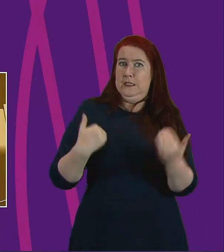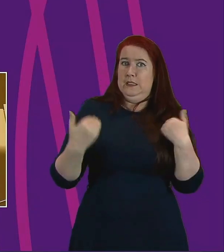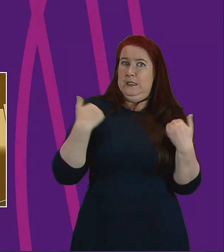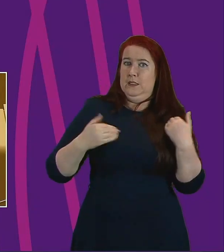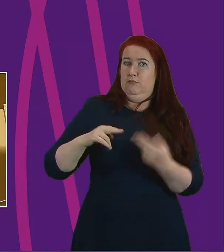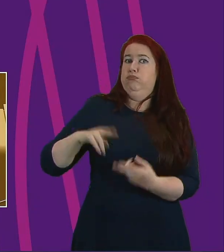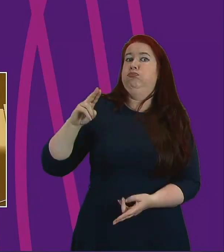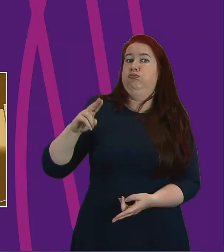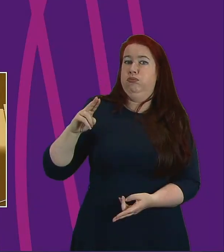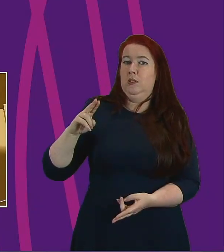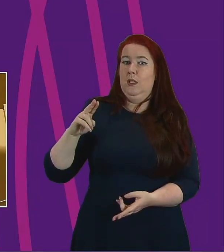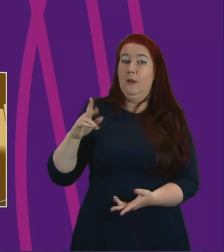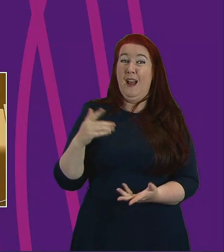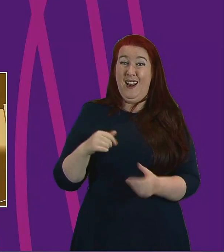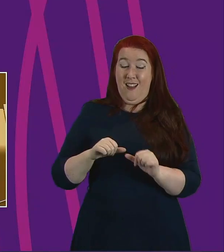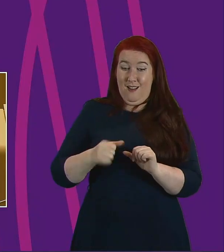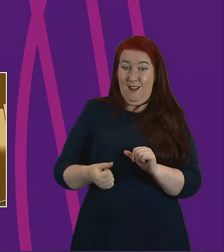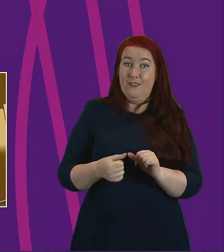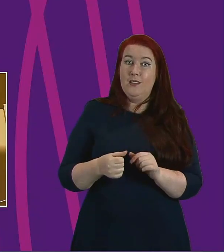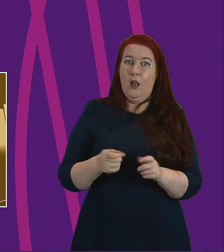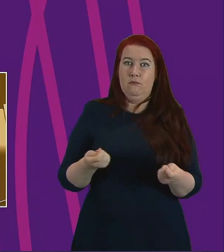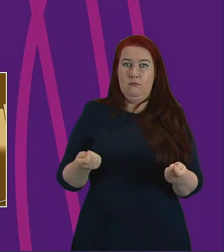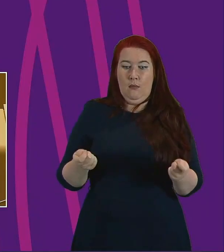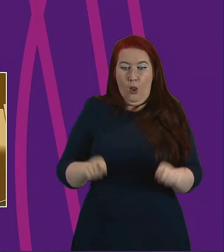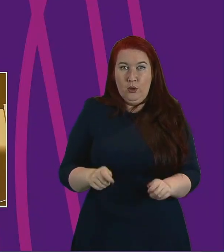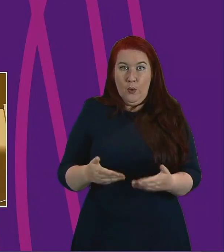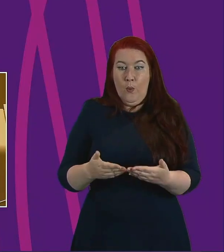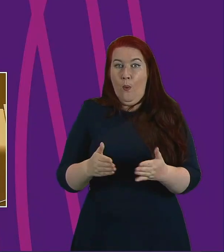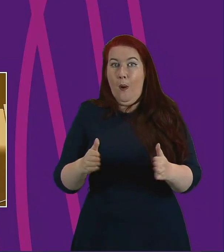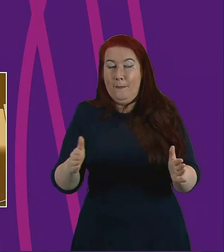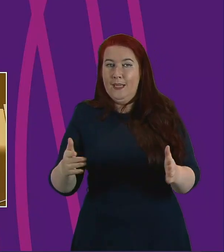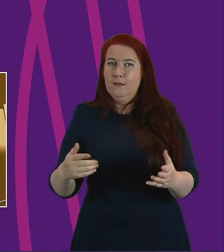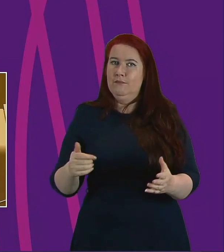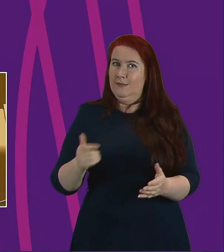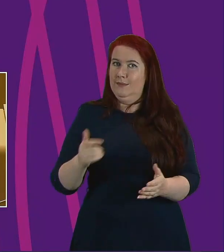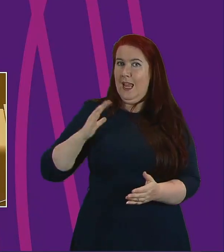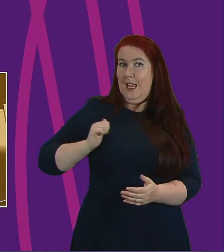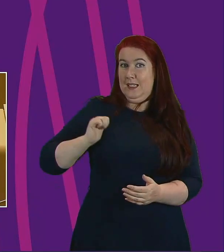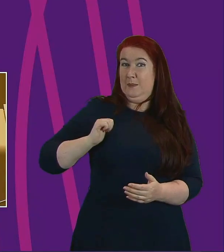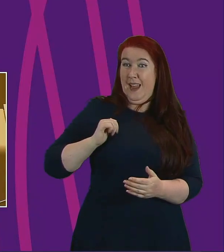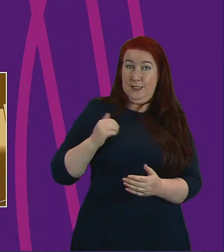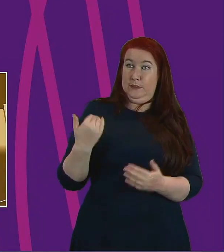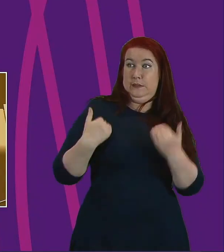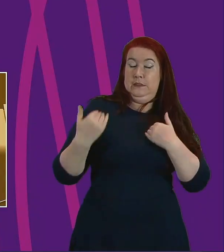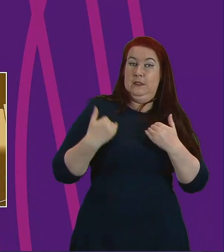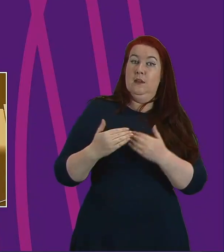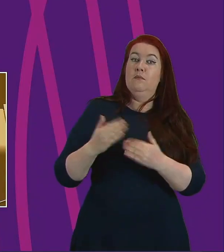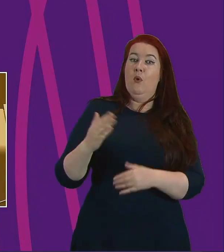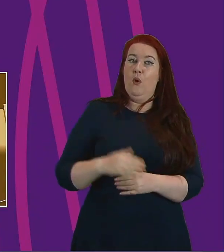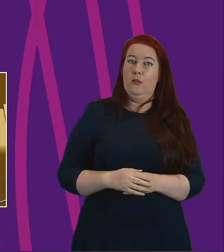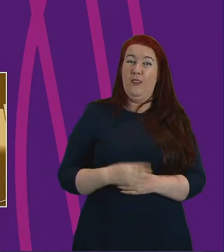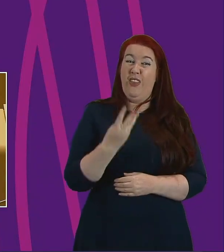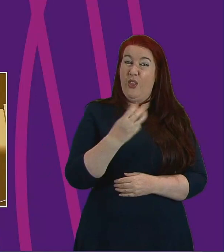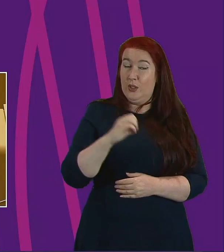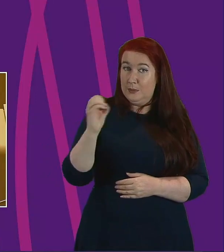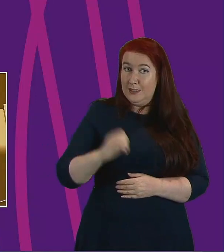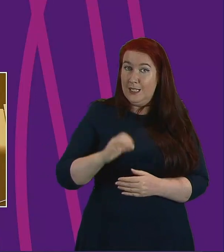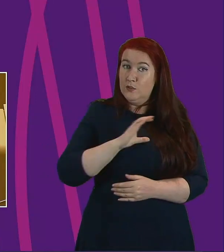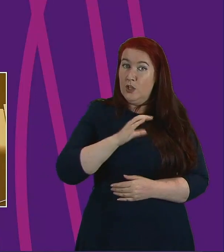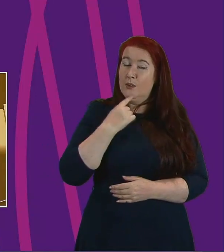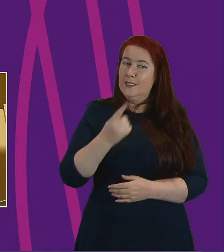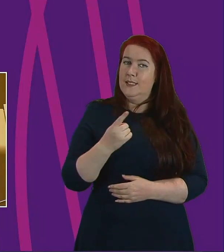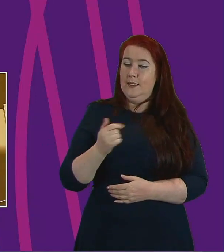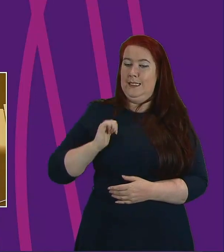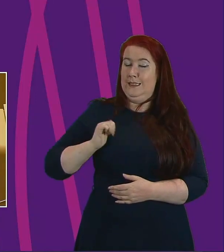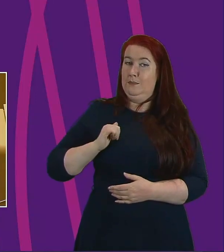post lockdown surge in demand is expected for many services. 30% are predicting a drop in income and half of